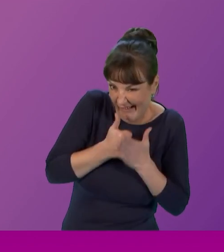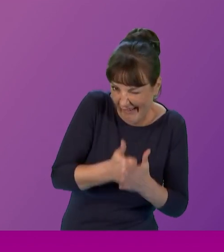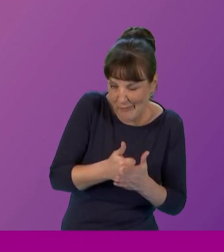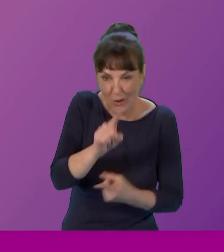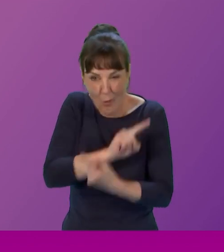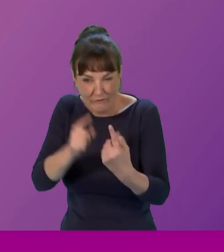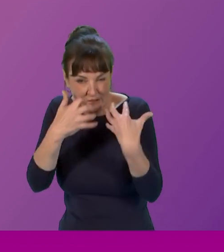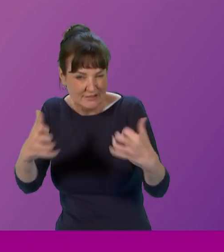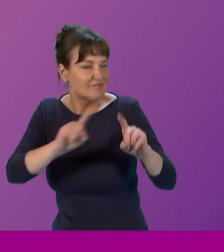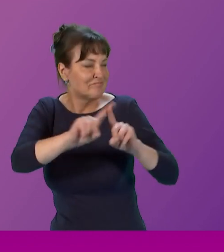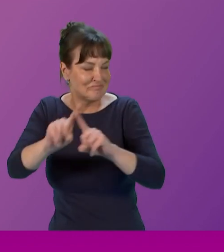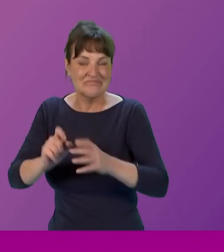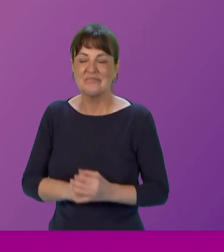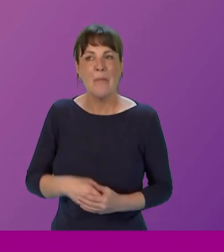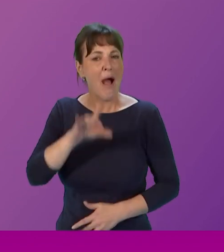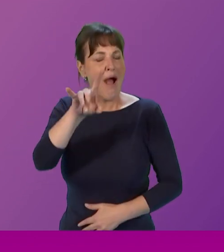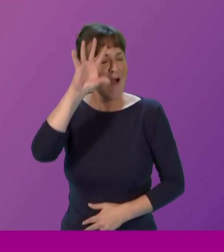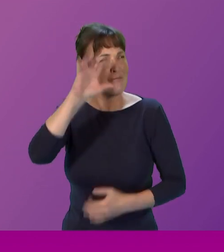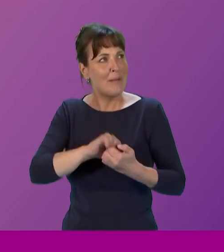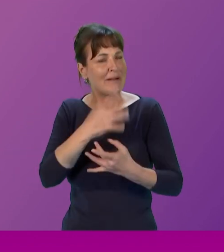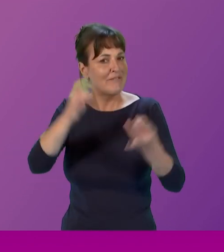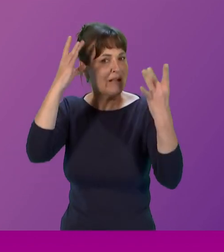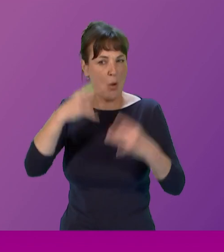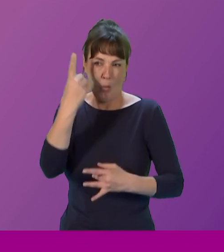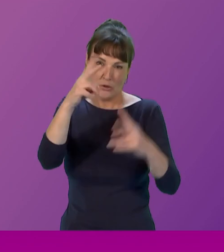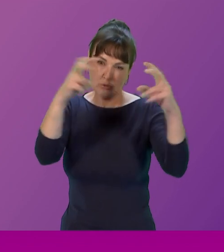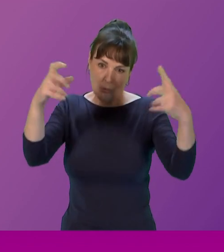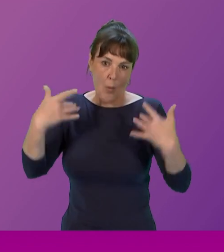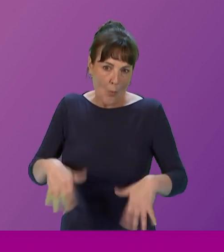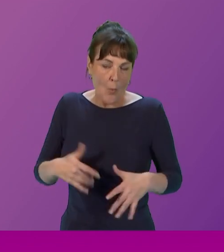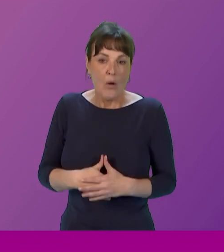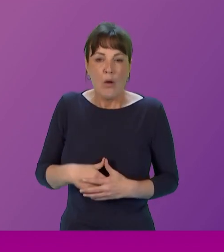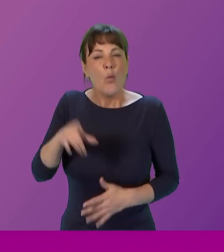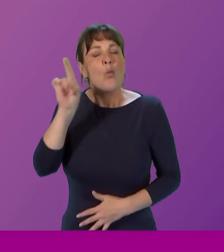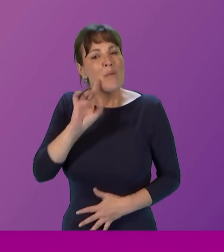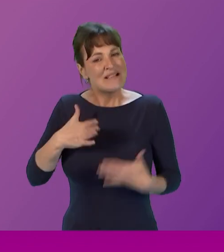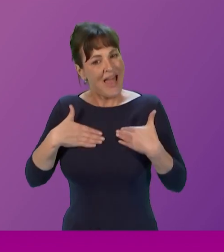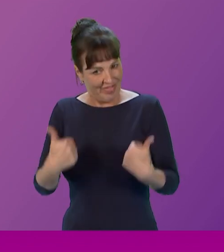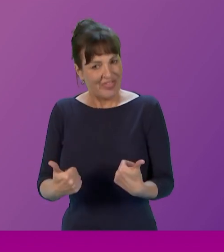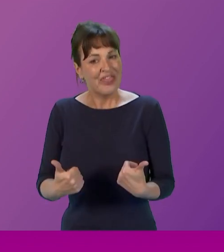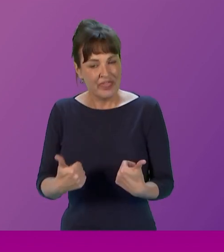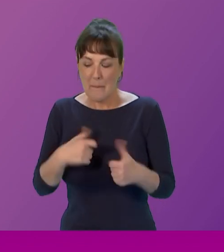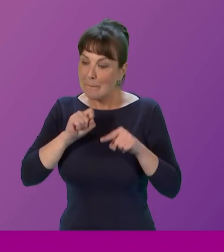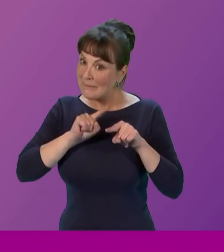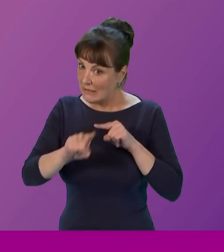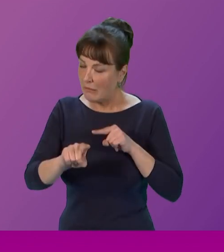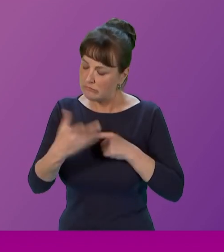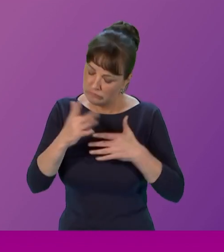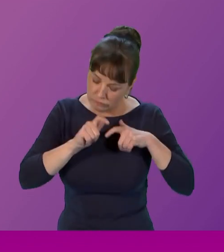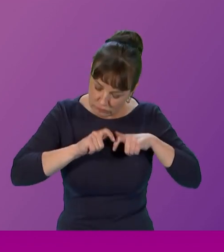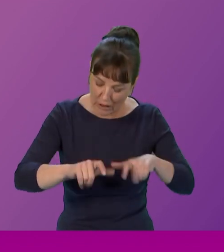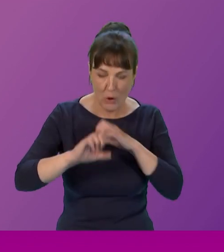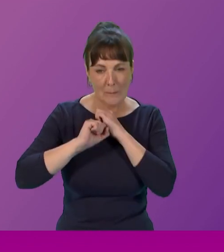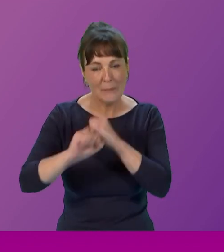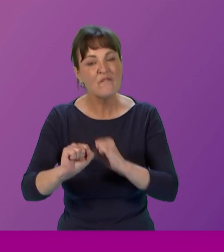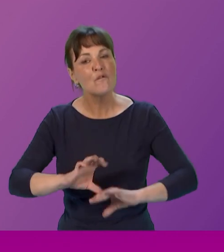that we've held one topic which is especially significant to me is women's health and in particular the continued commitment to free